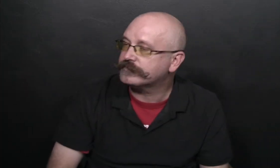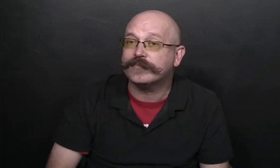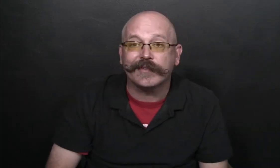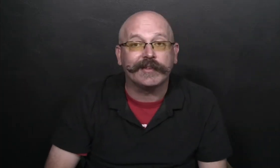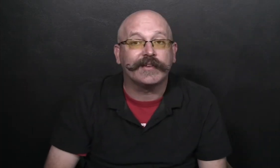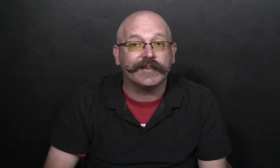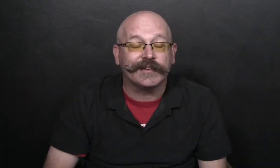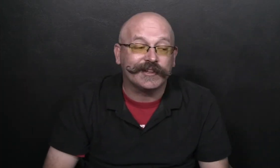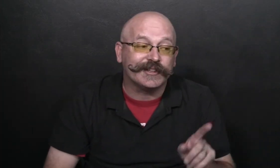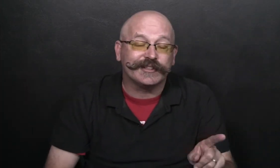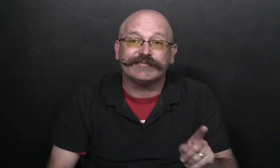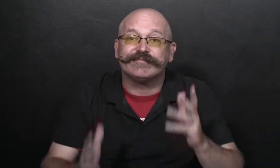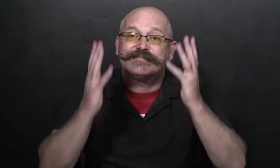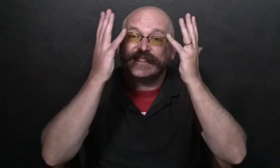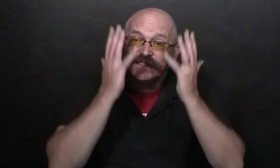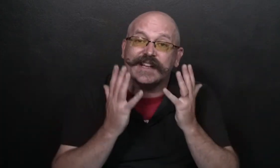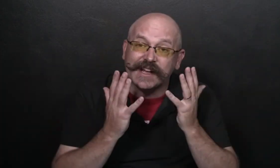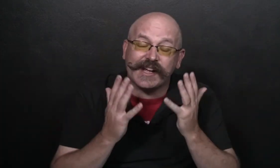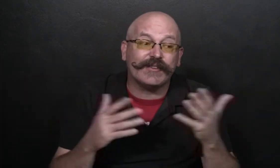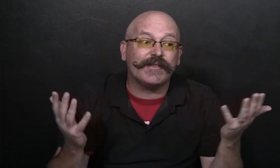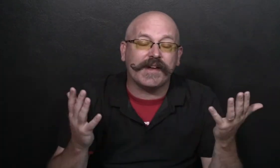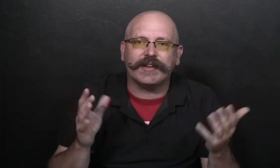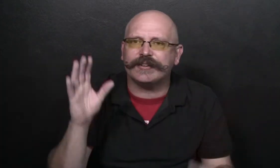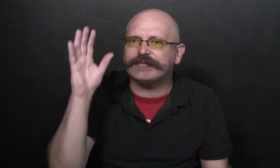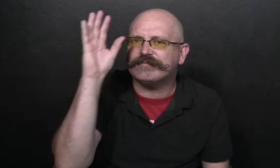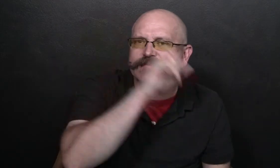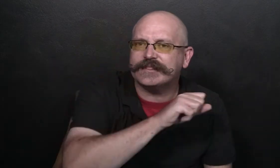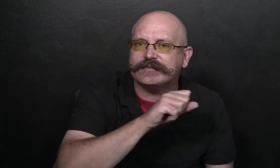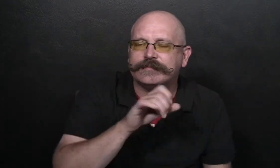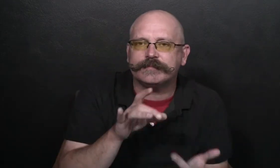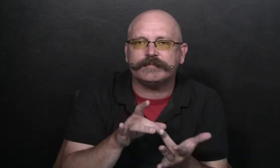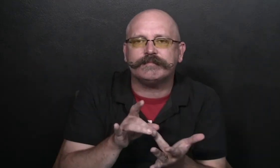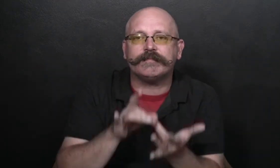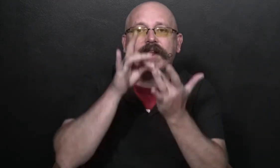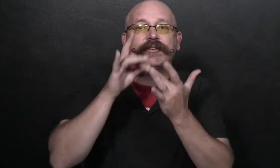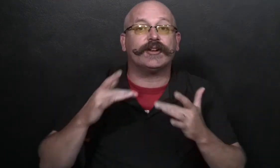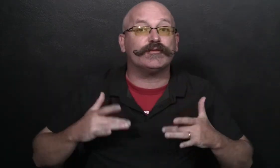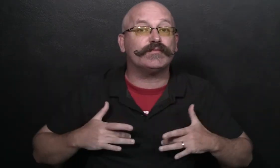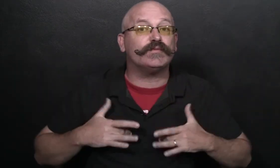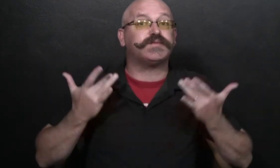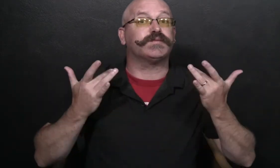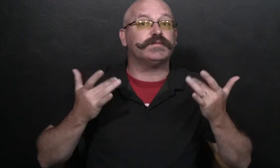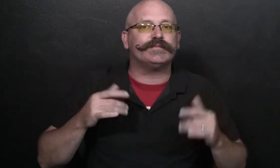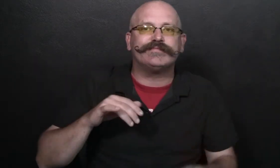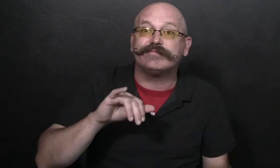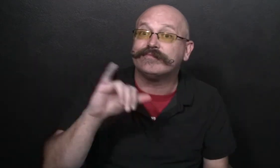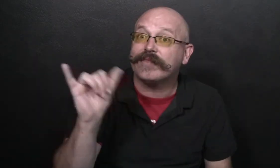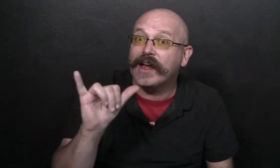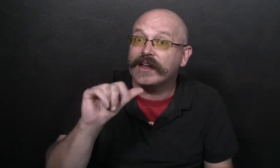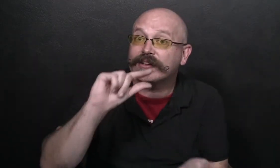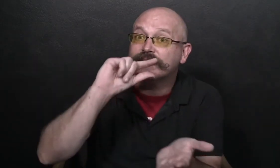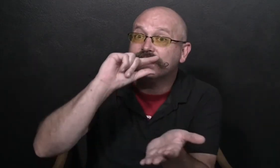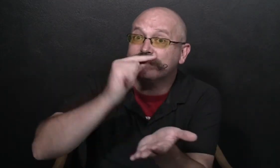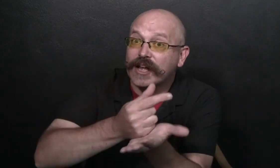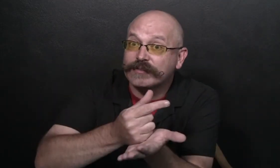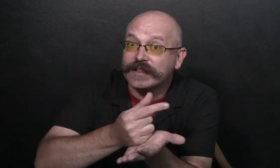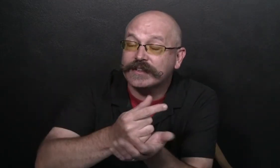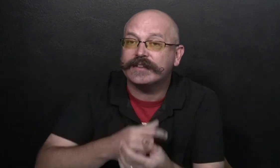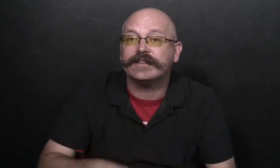They were sad about missing special events Like graduations and